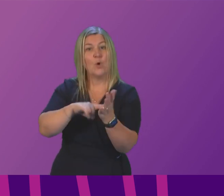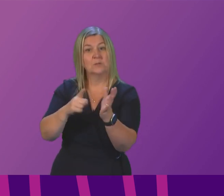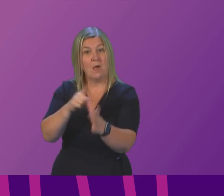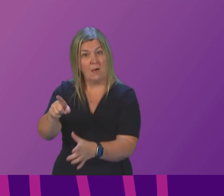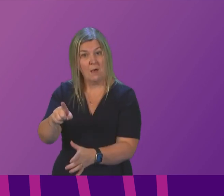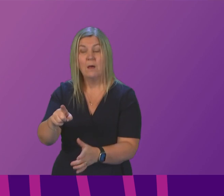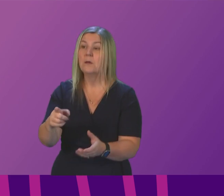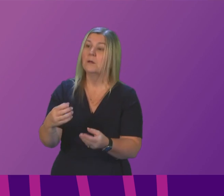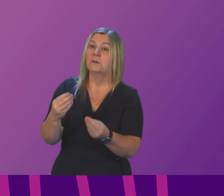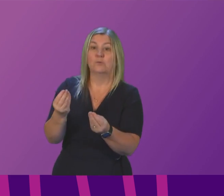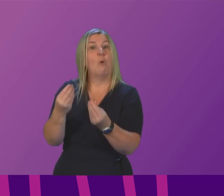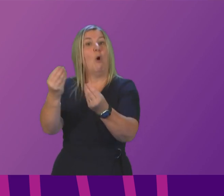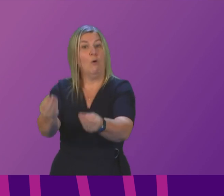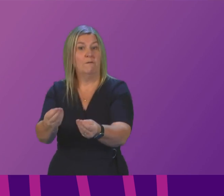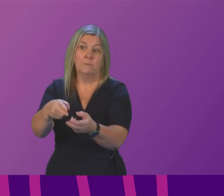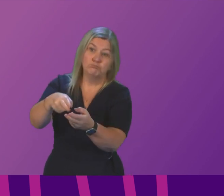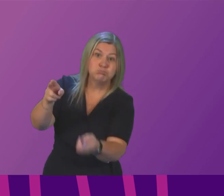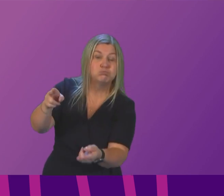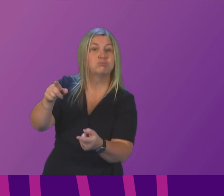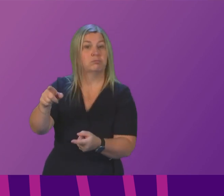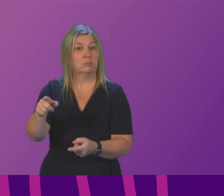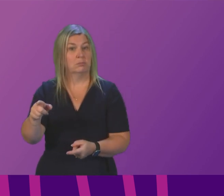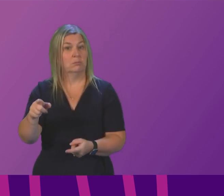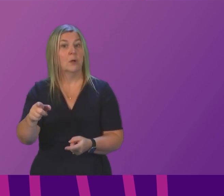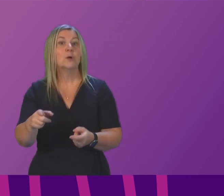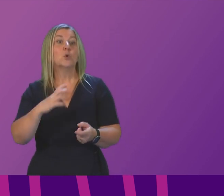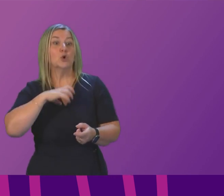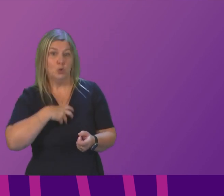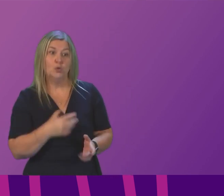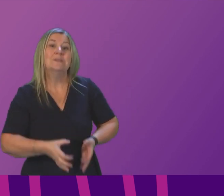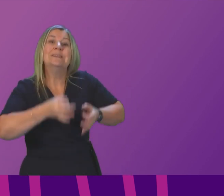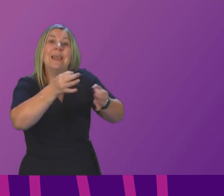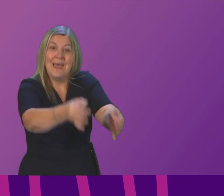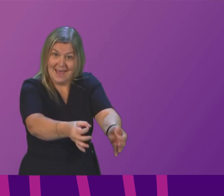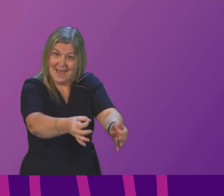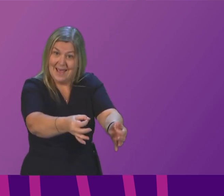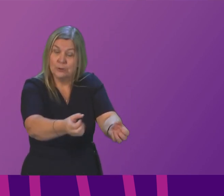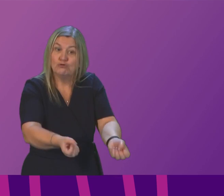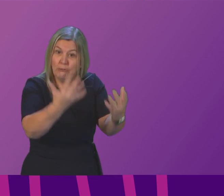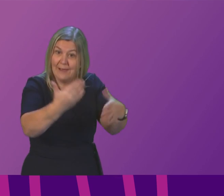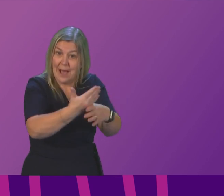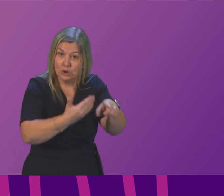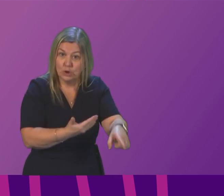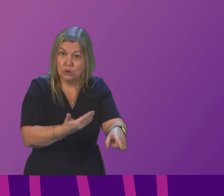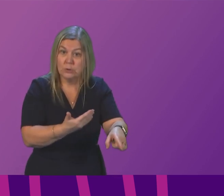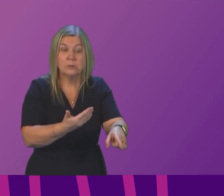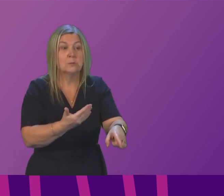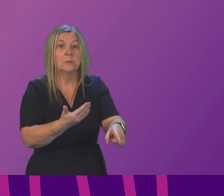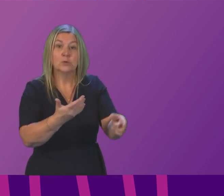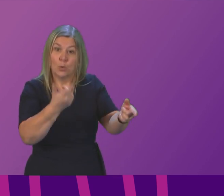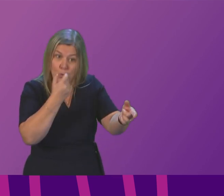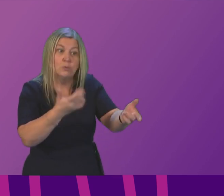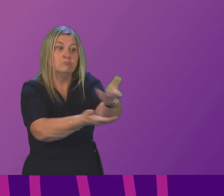the unions rightly suspended strike action to allow members to vote on that renewed offer and I think that is a process that should be allowed